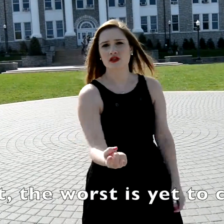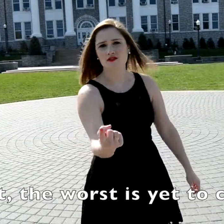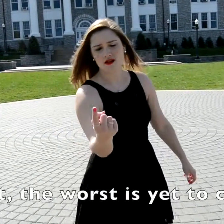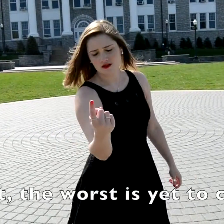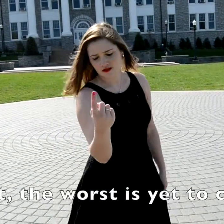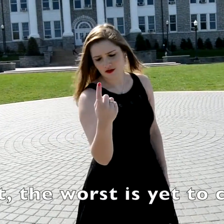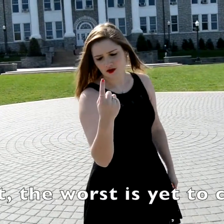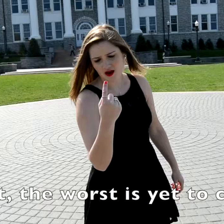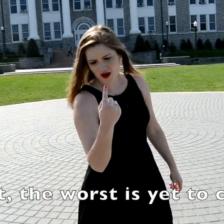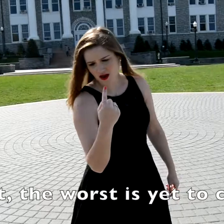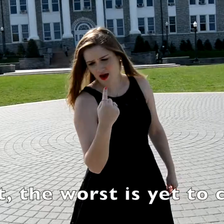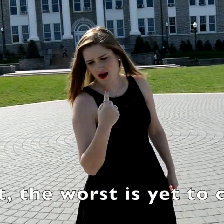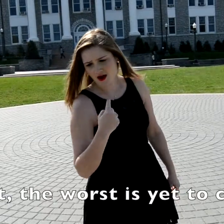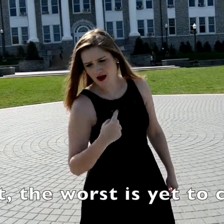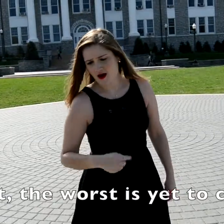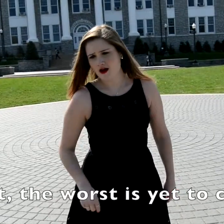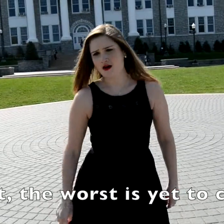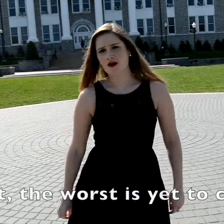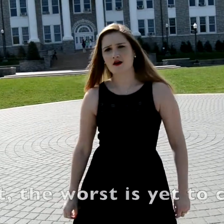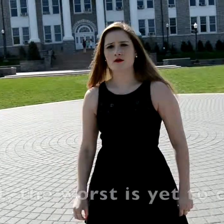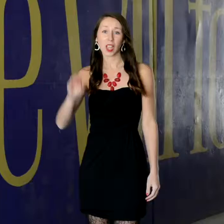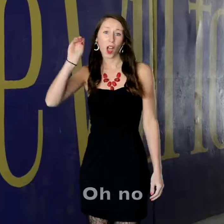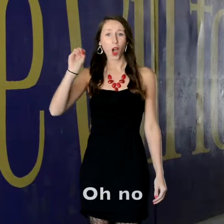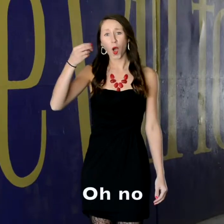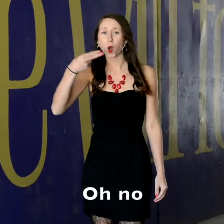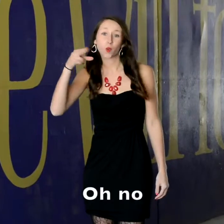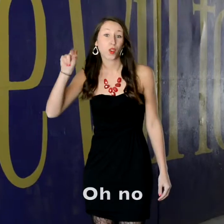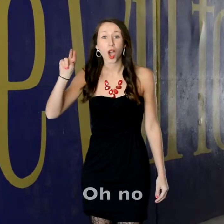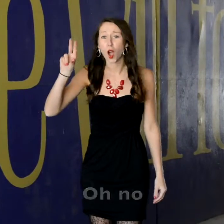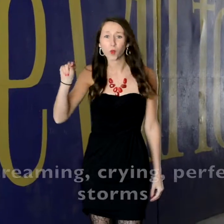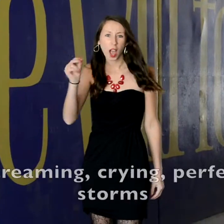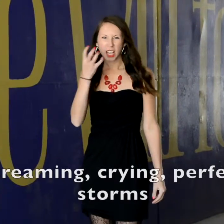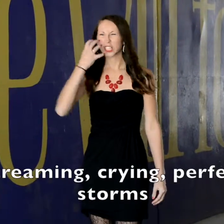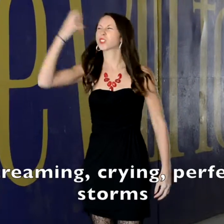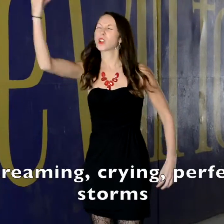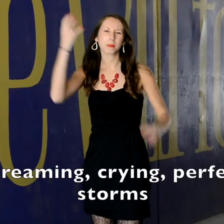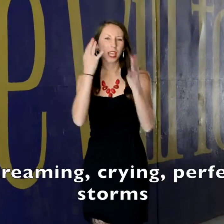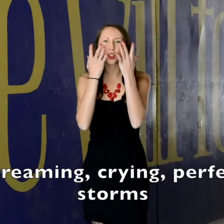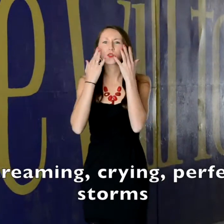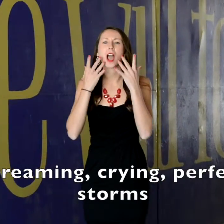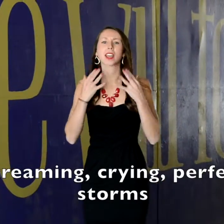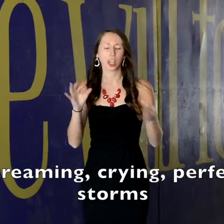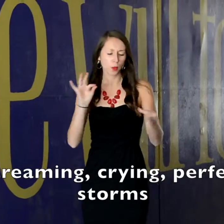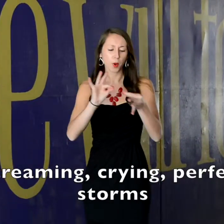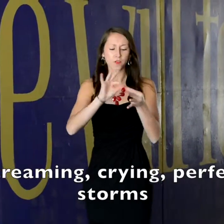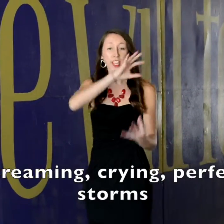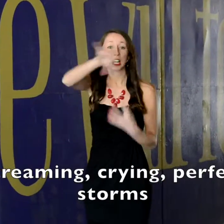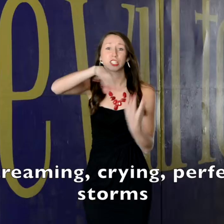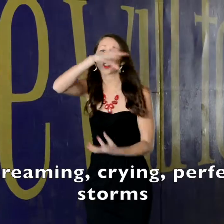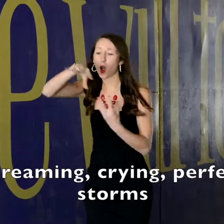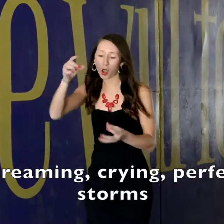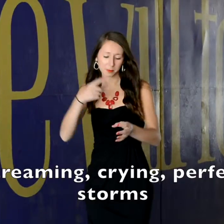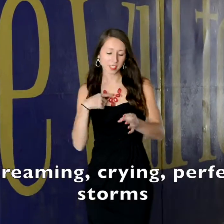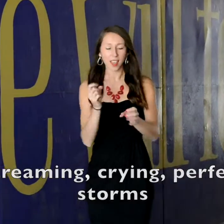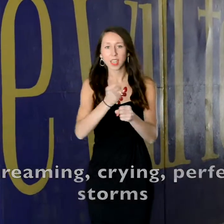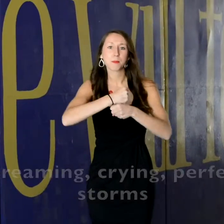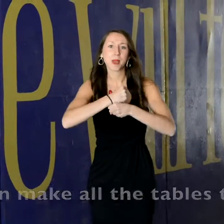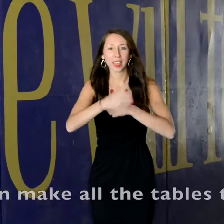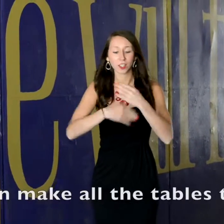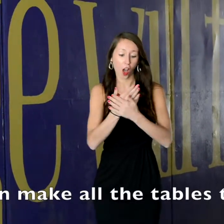worst is yet to come Oh no Screaming, crying, perfect storms I can